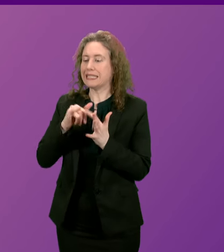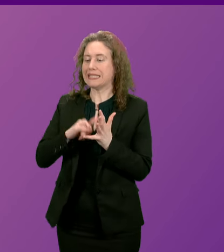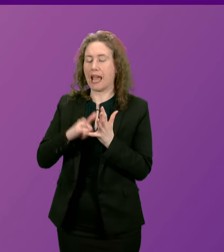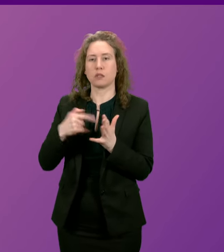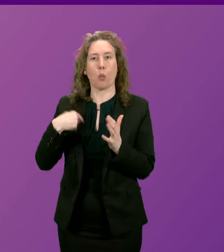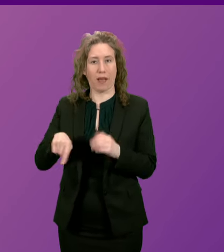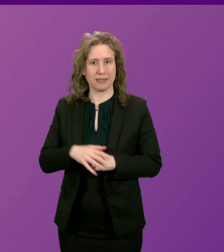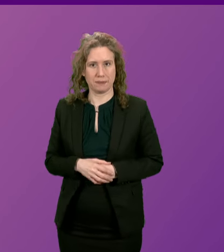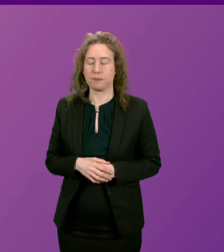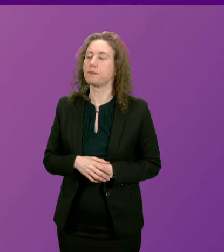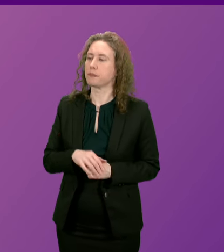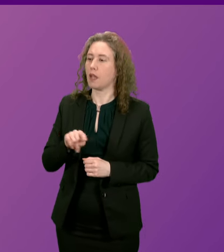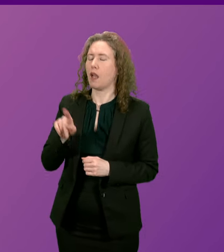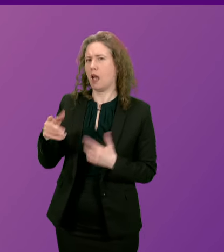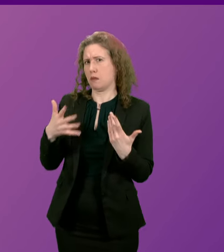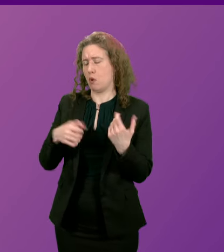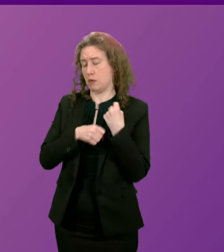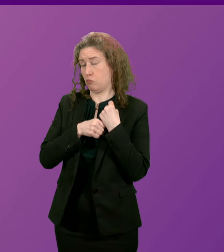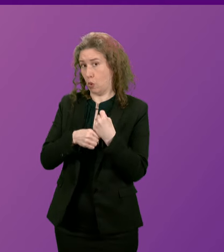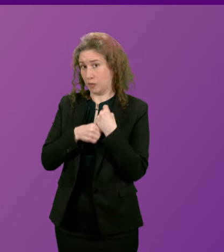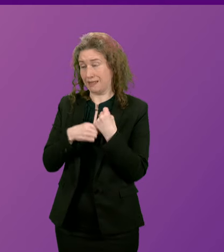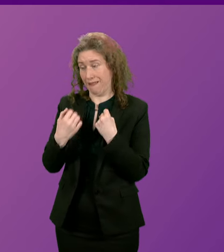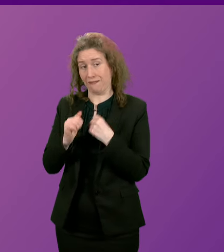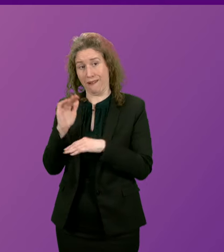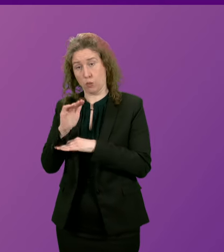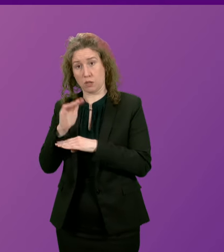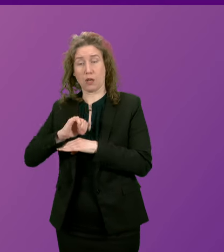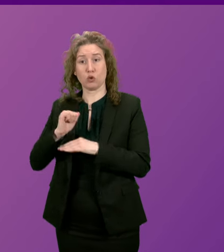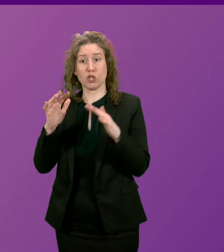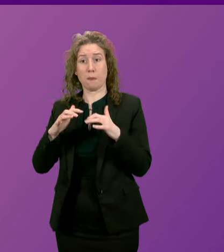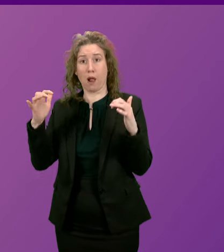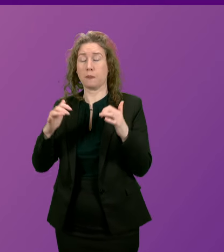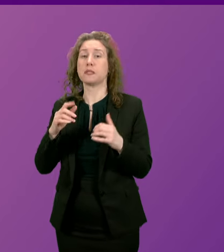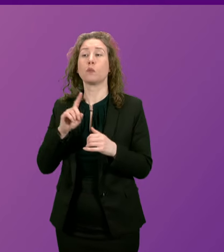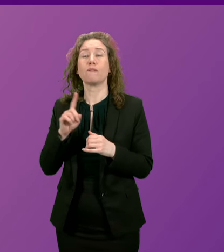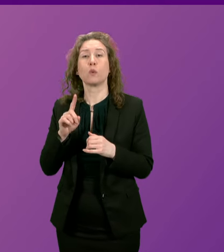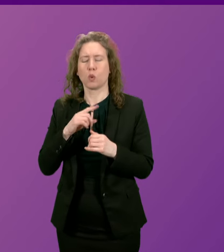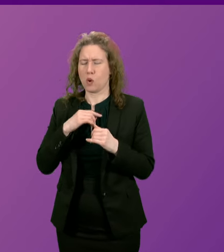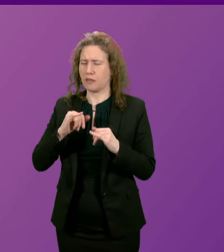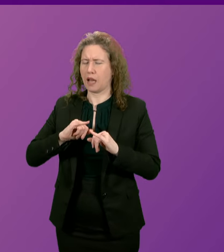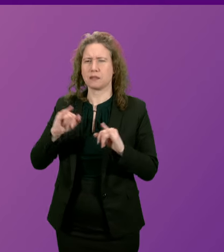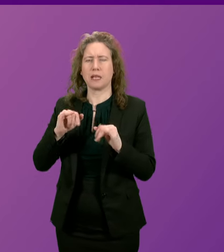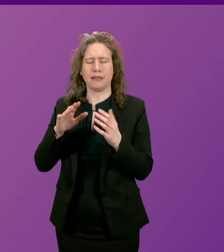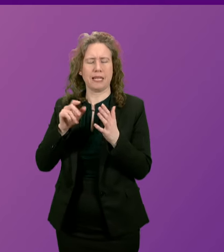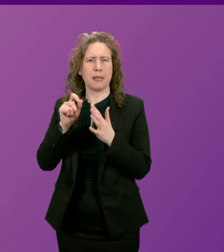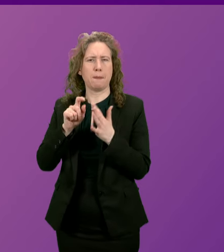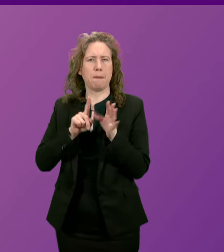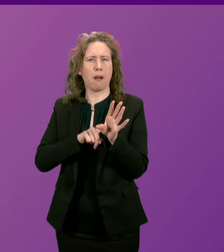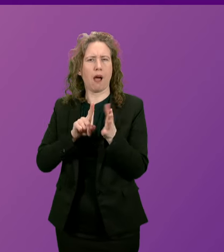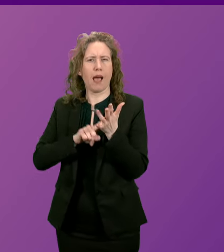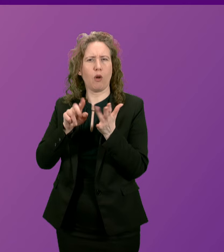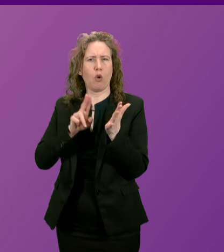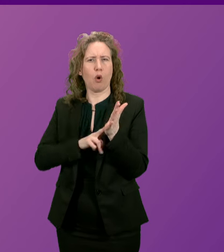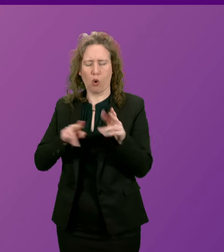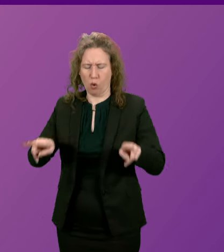first minister a protest is underway outside the Scottish Parliament against the monster pylon pathway proposed